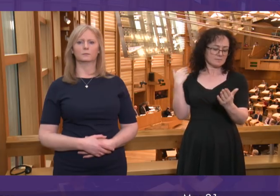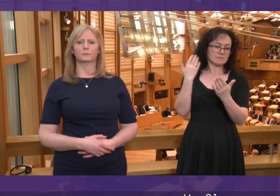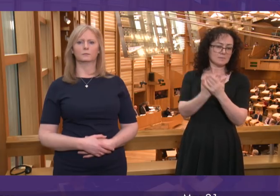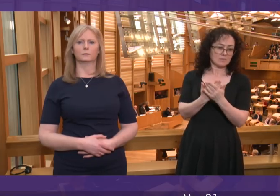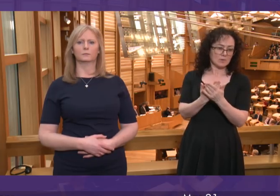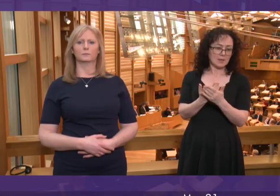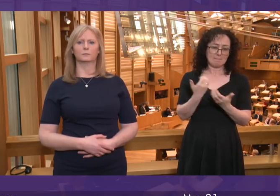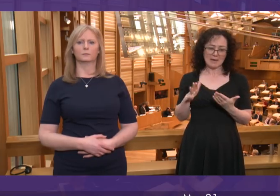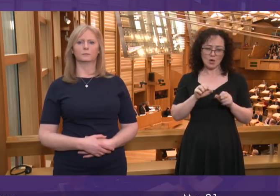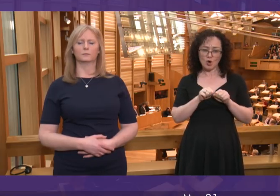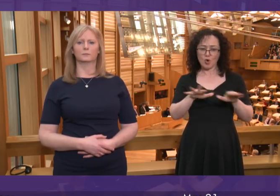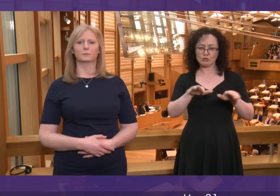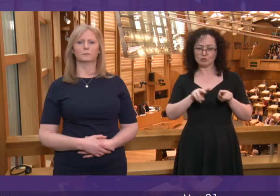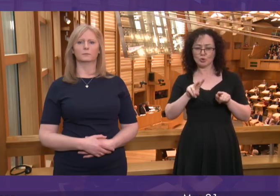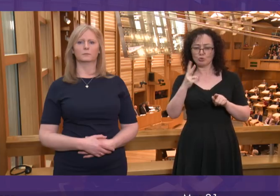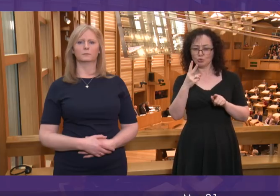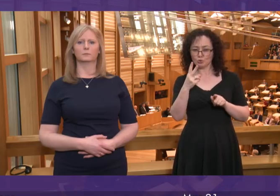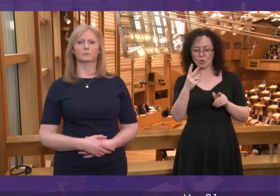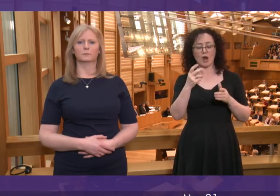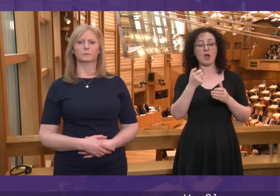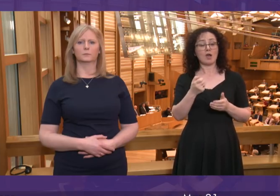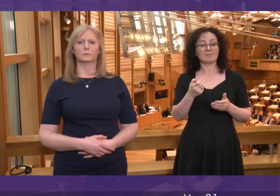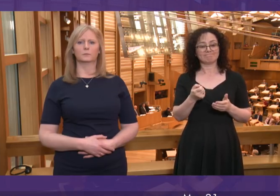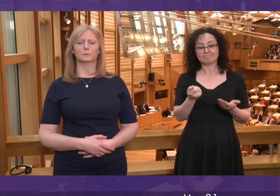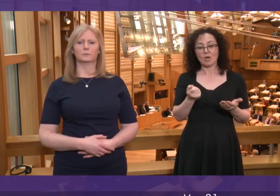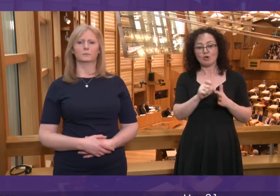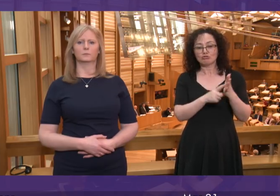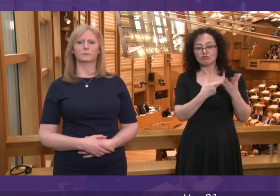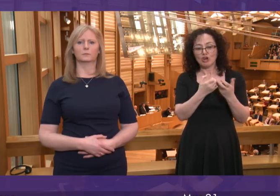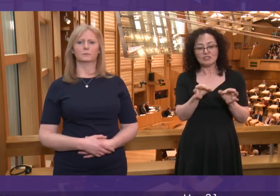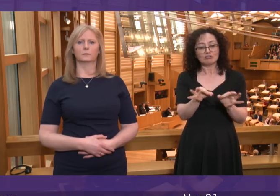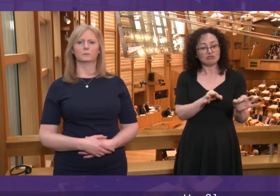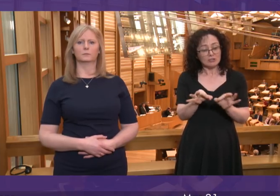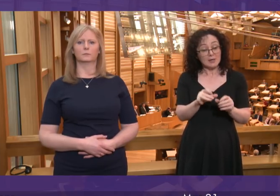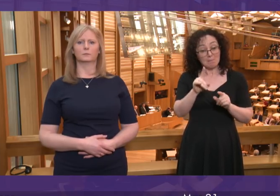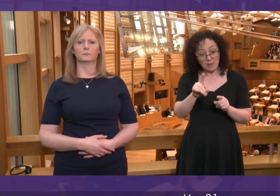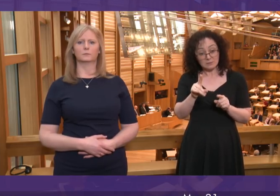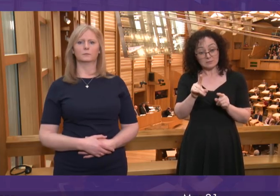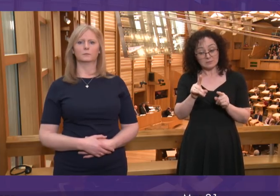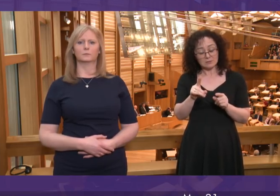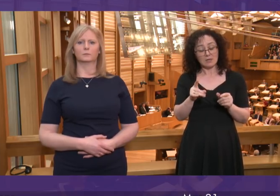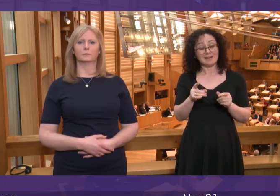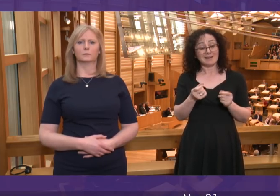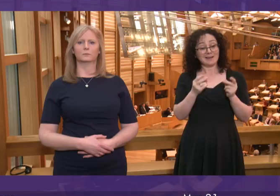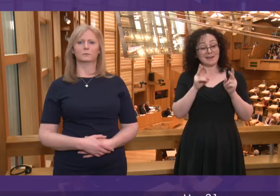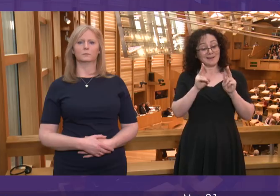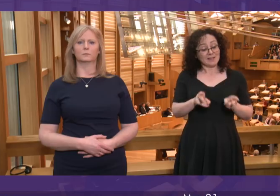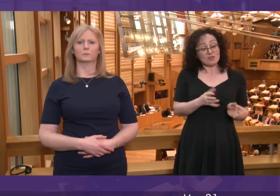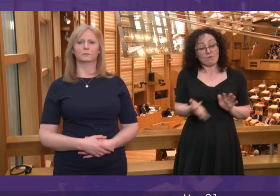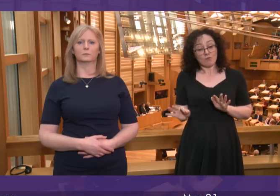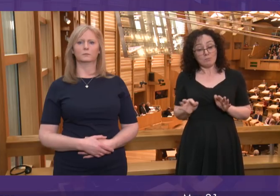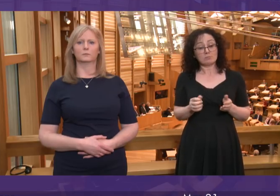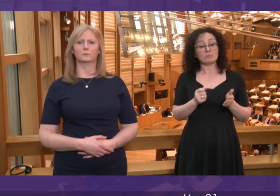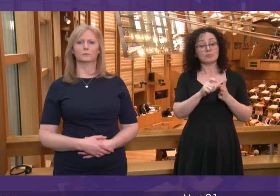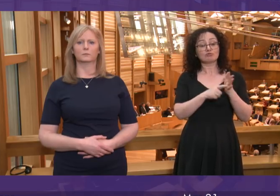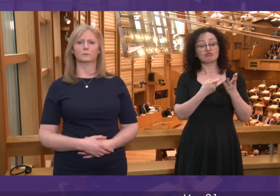has launched two major drug strategies. And during those 10 years, drug deaths have tragically now doubled. We are now on course to have